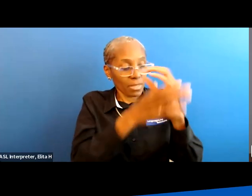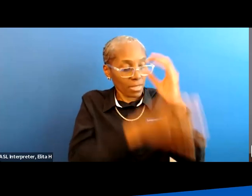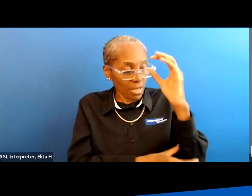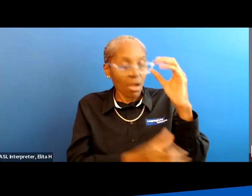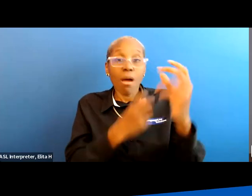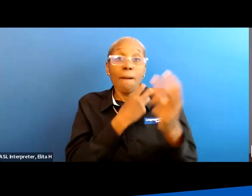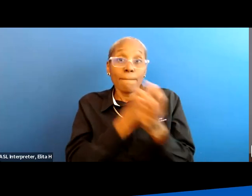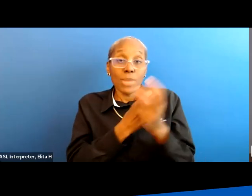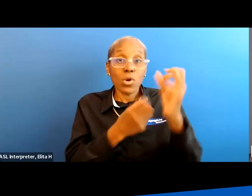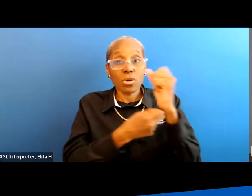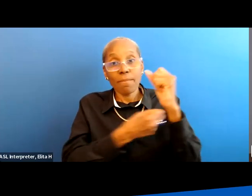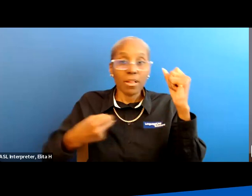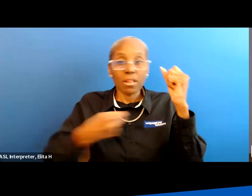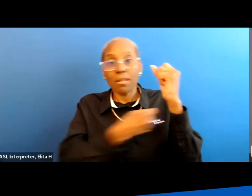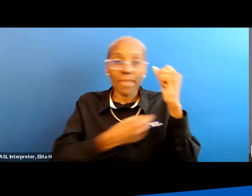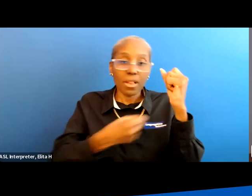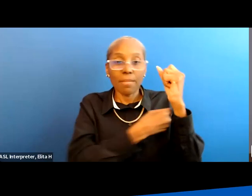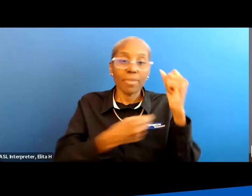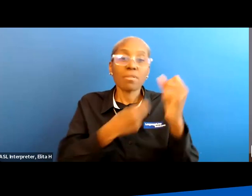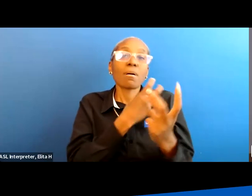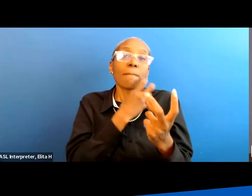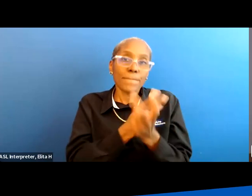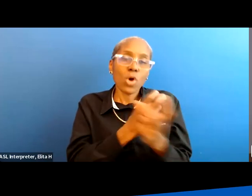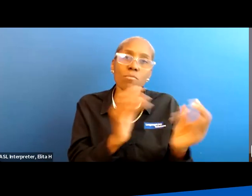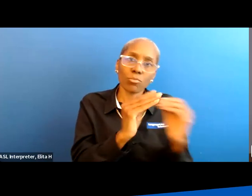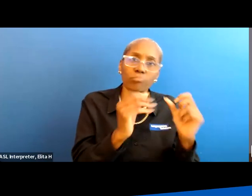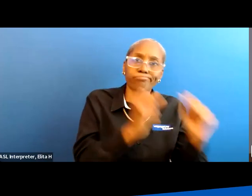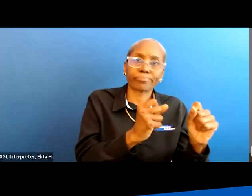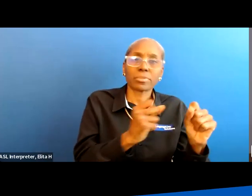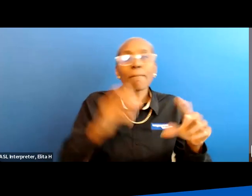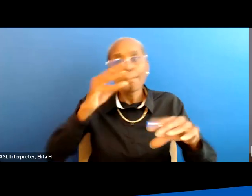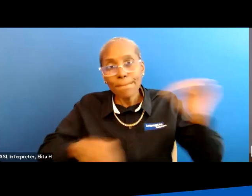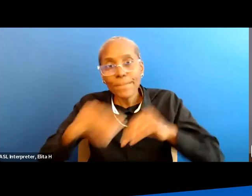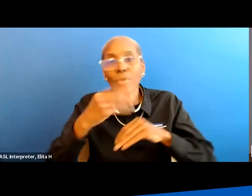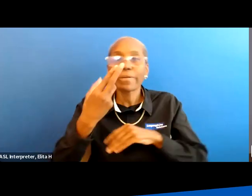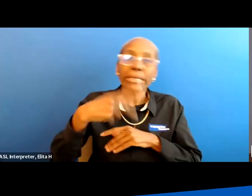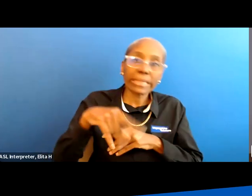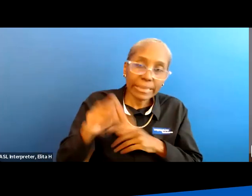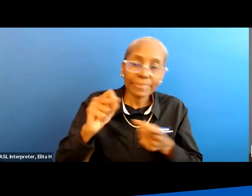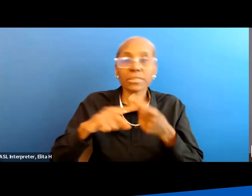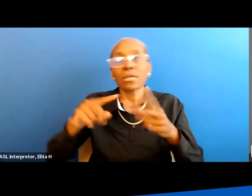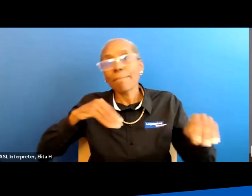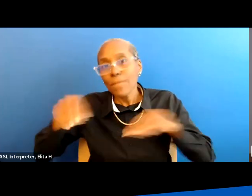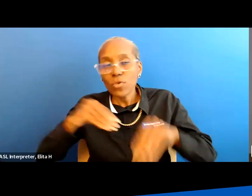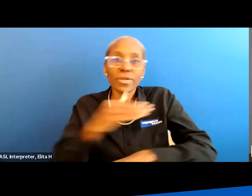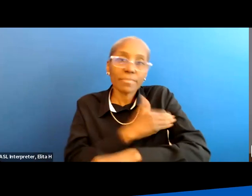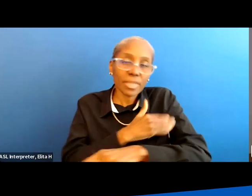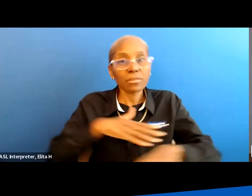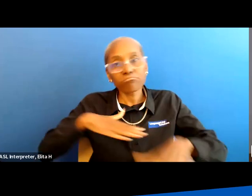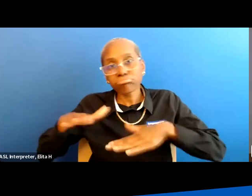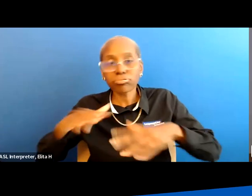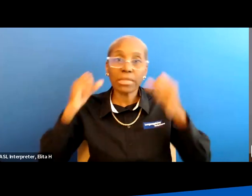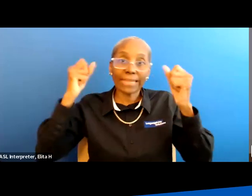and keeps the bones stronger so moving your legs moving your hips exercising your muscles getting into an exercise